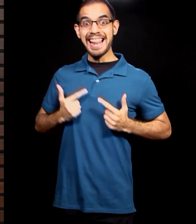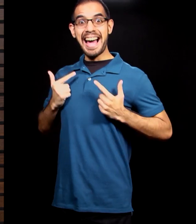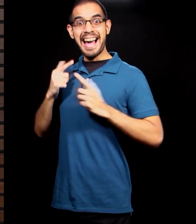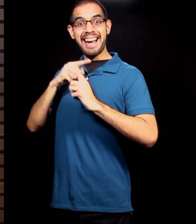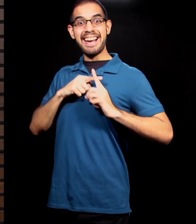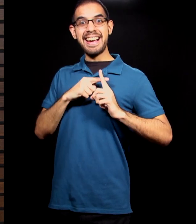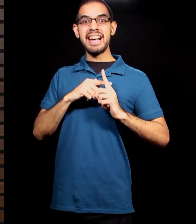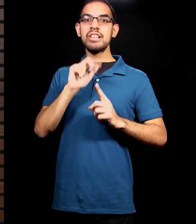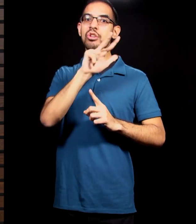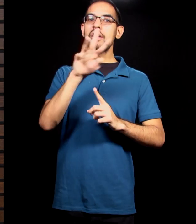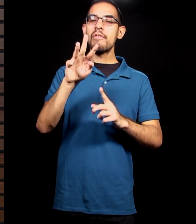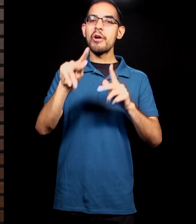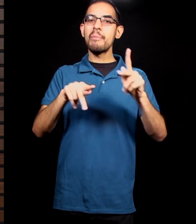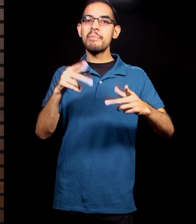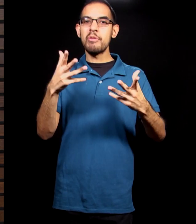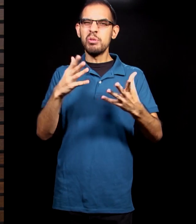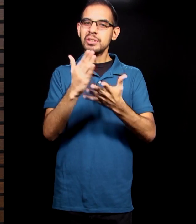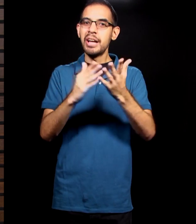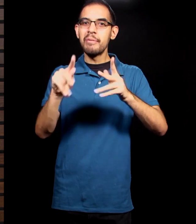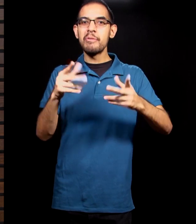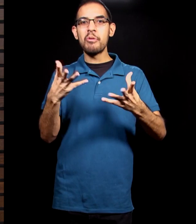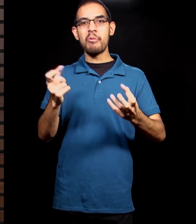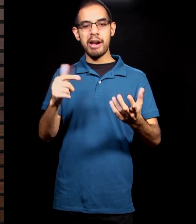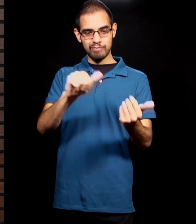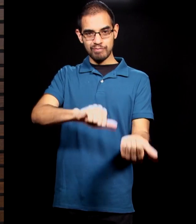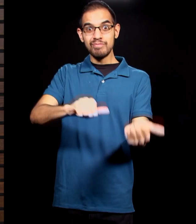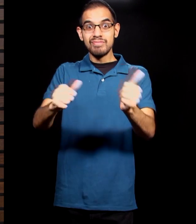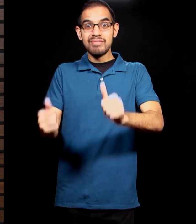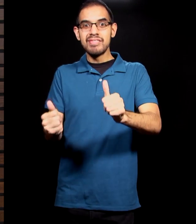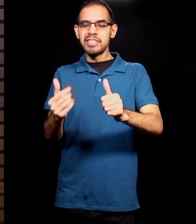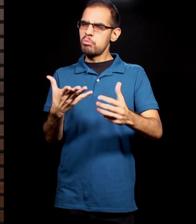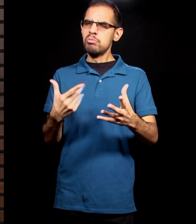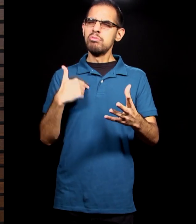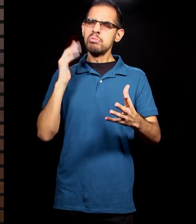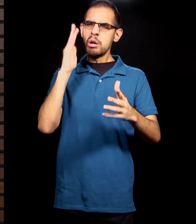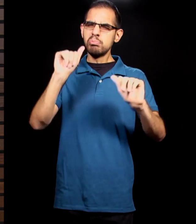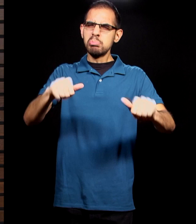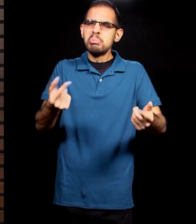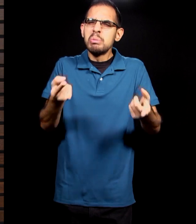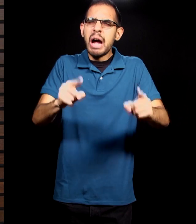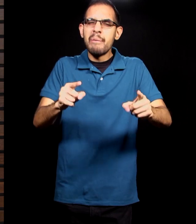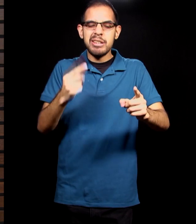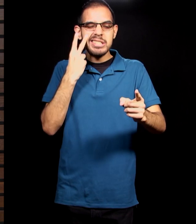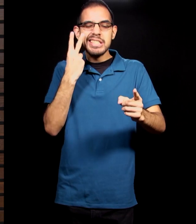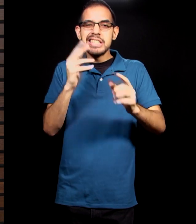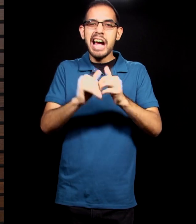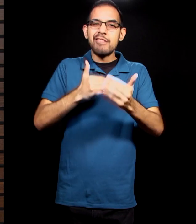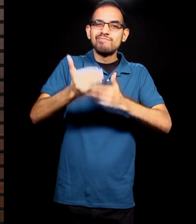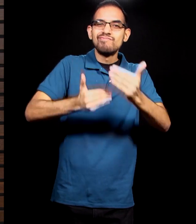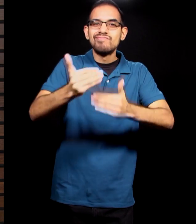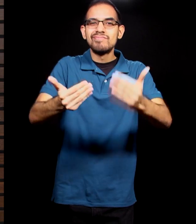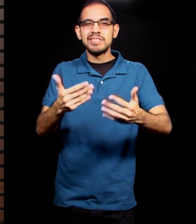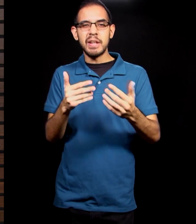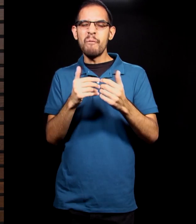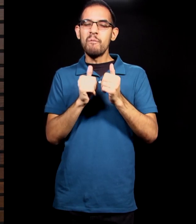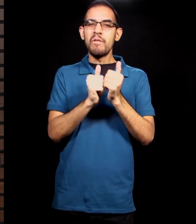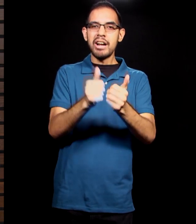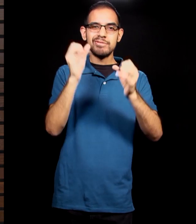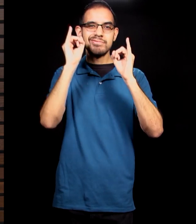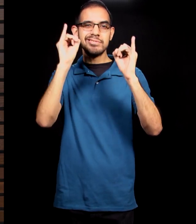public with baptism, and we're going to navigate that, and we're going to make that happen as soon as we can within wise measures following the restrictions that are upon us.